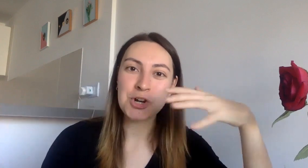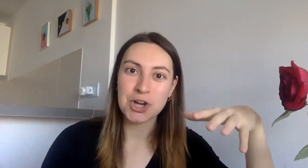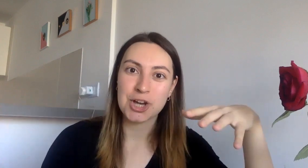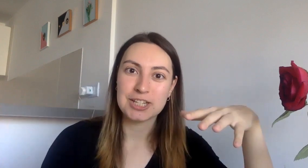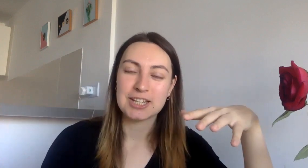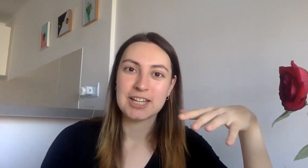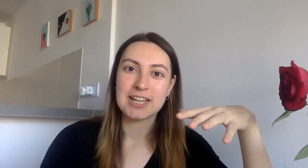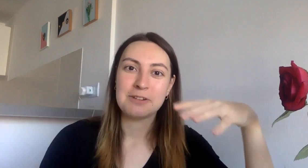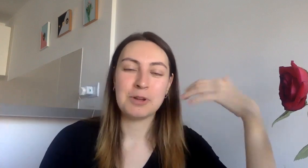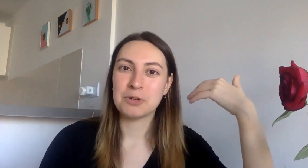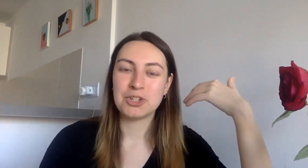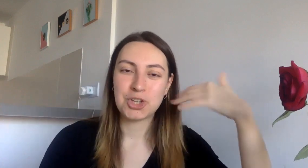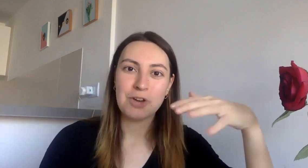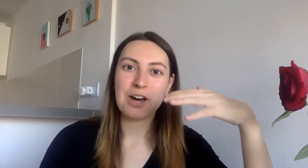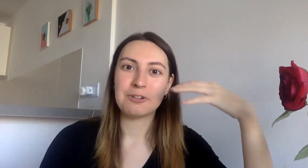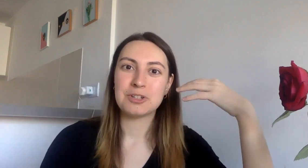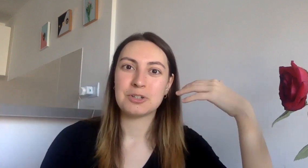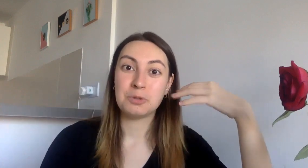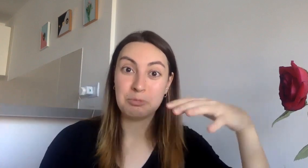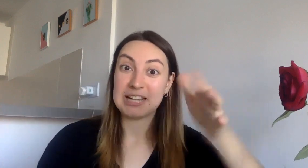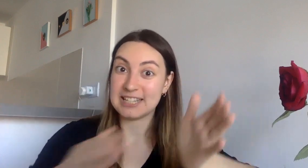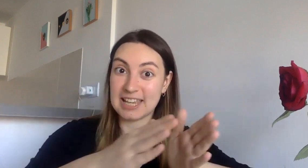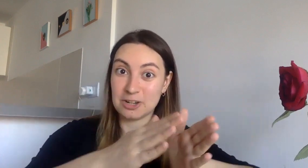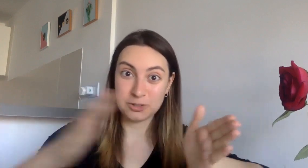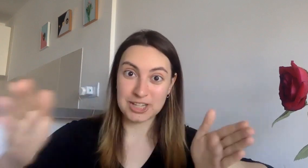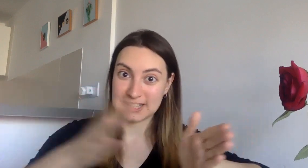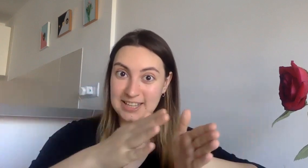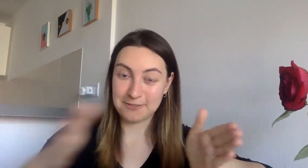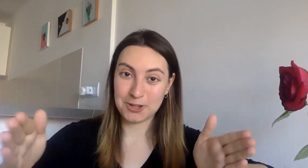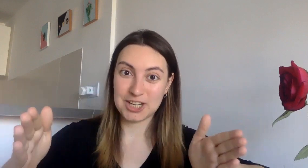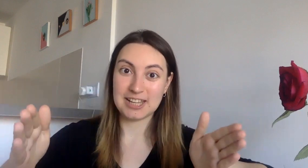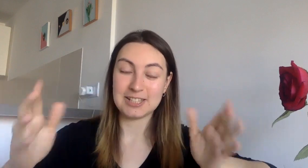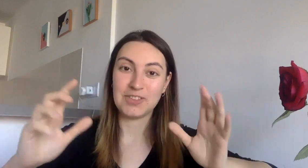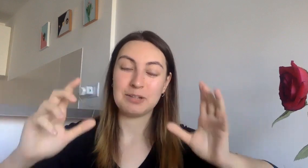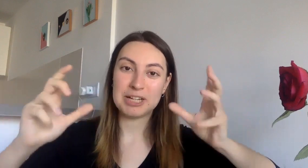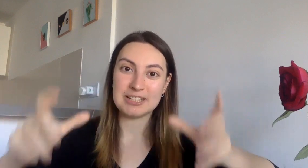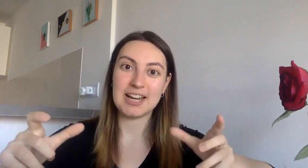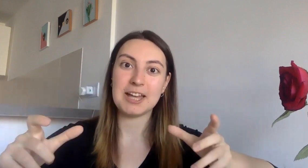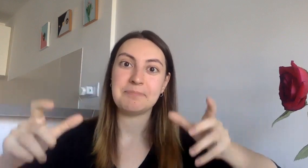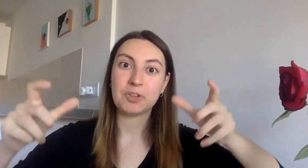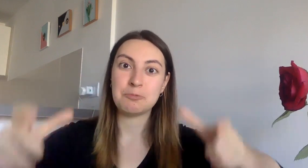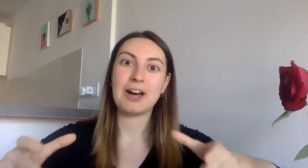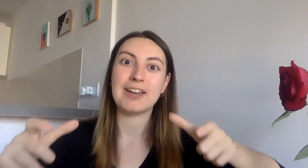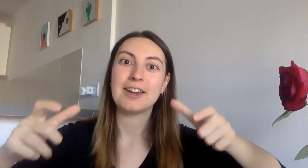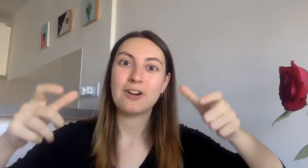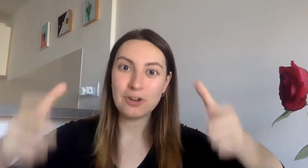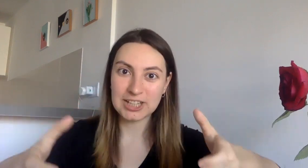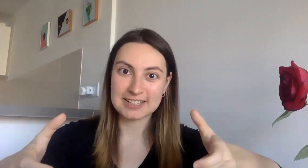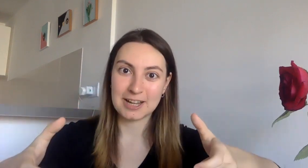good we would go out we would party it all starts in your first day so that by the time of my oral exam